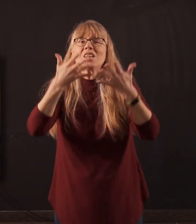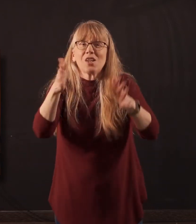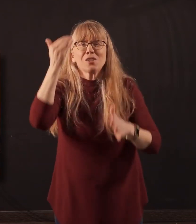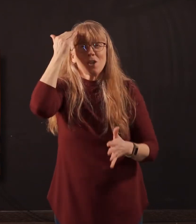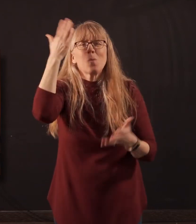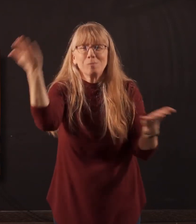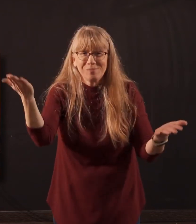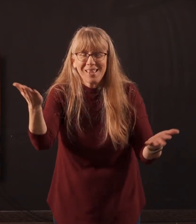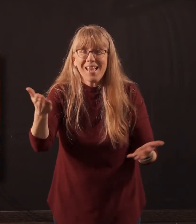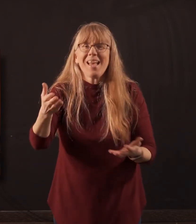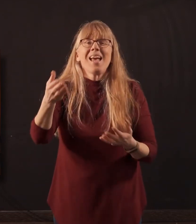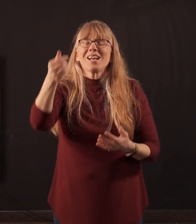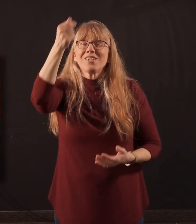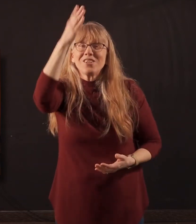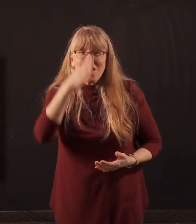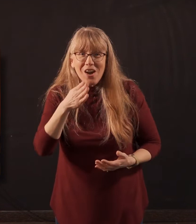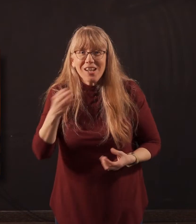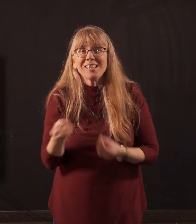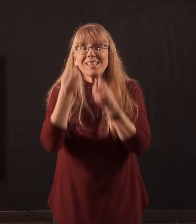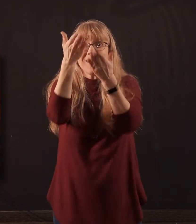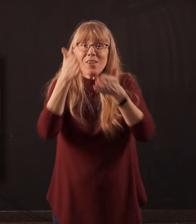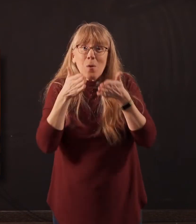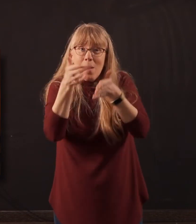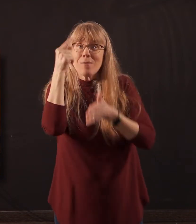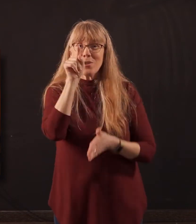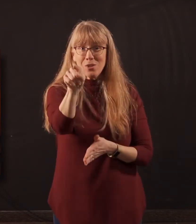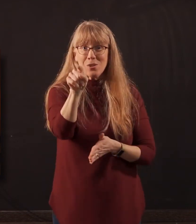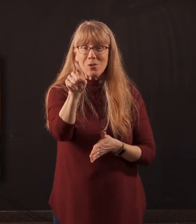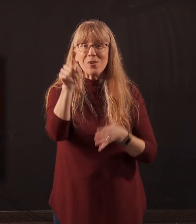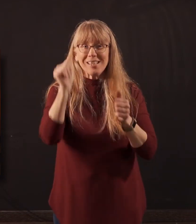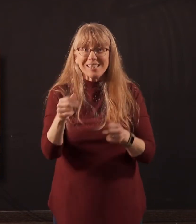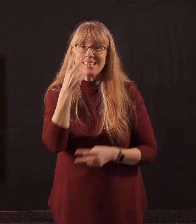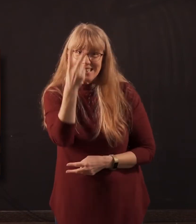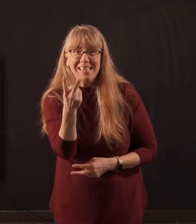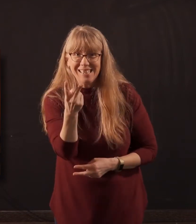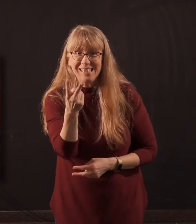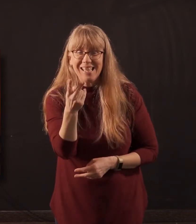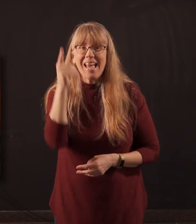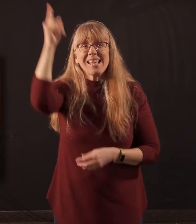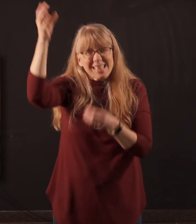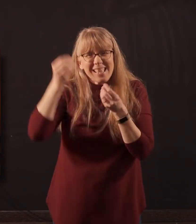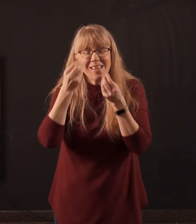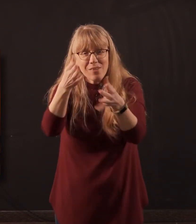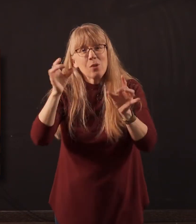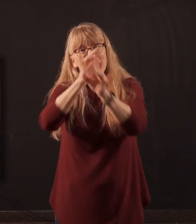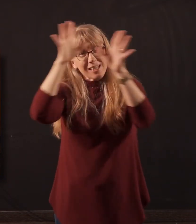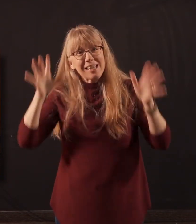this. That God has provided a way for you to be able to see. He has given you the light. He gave you